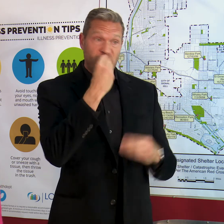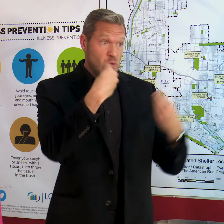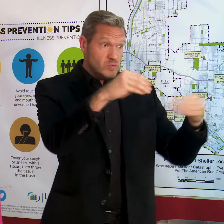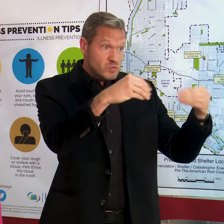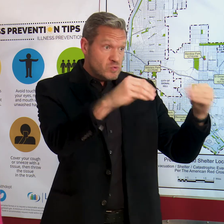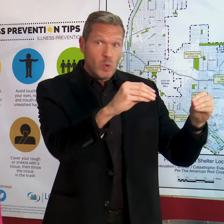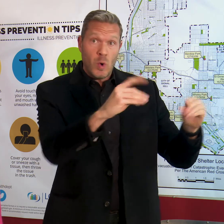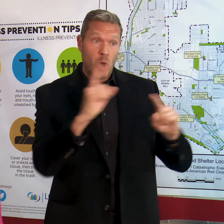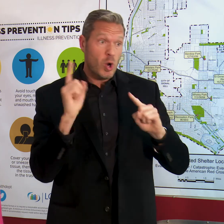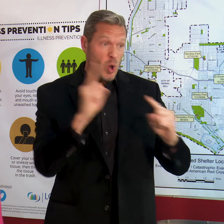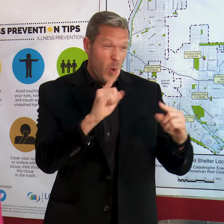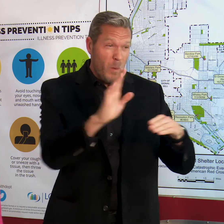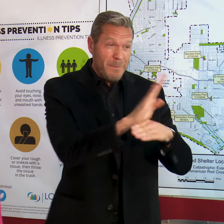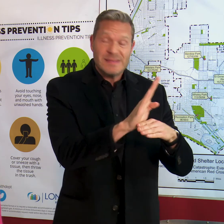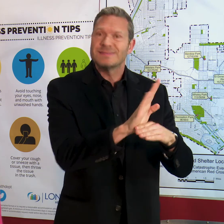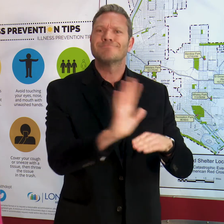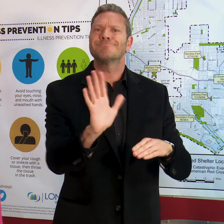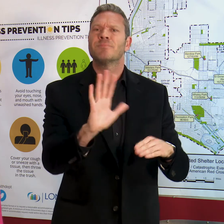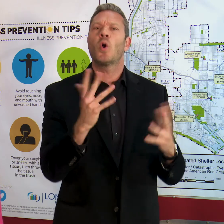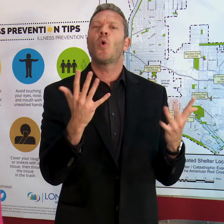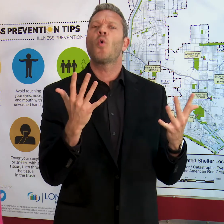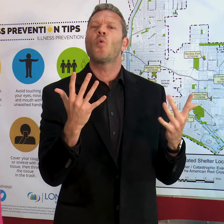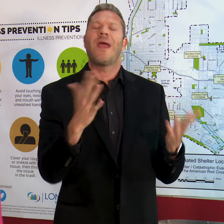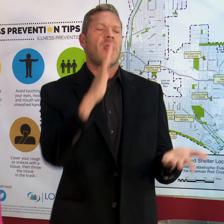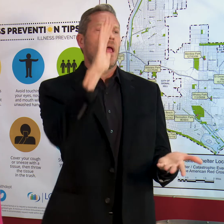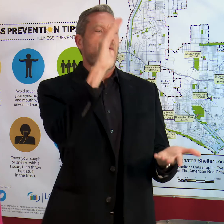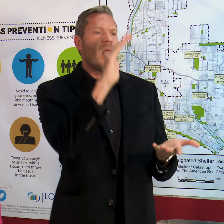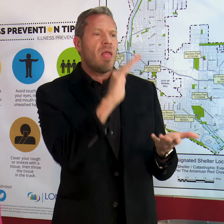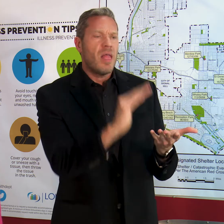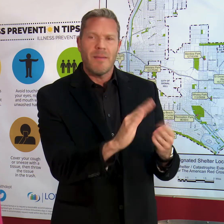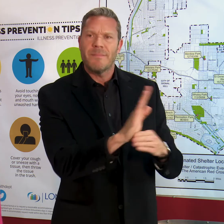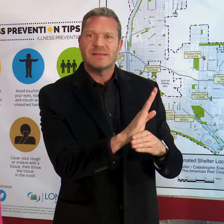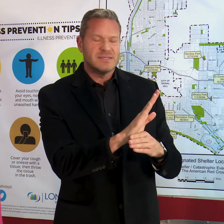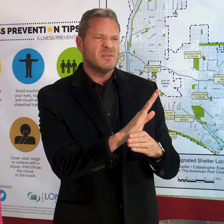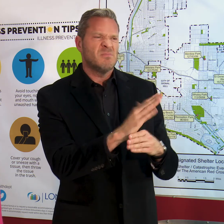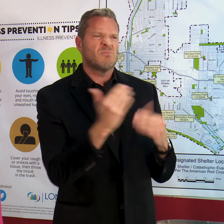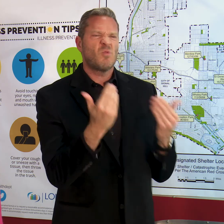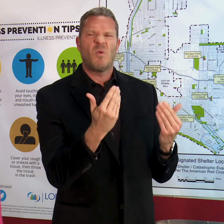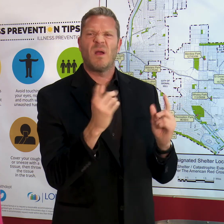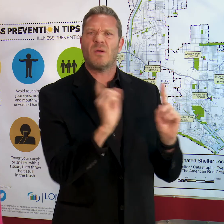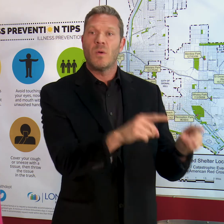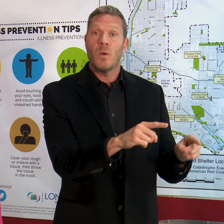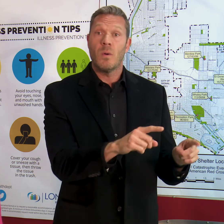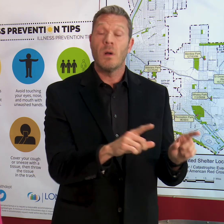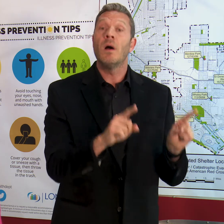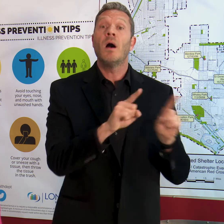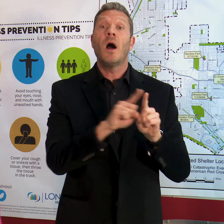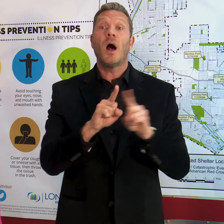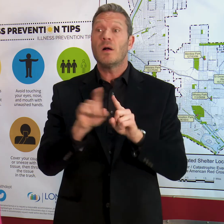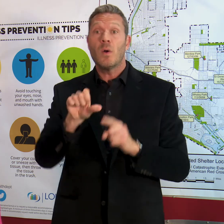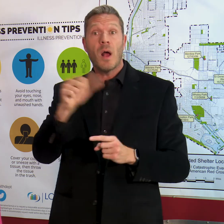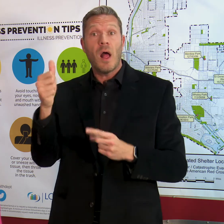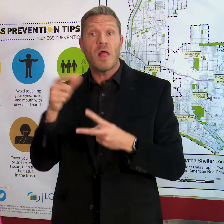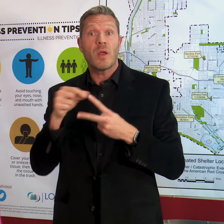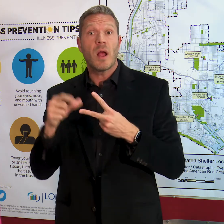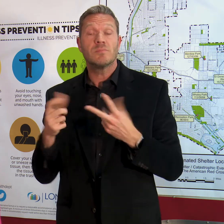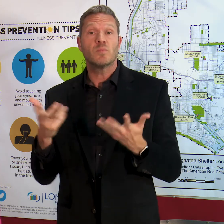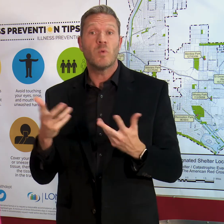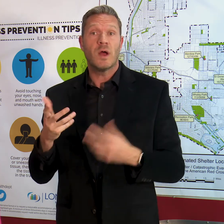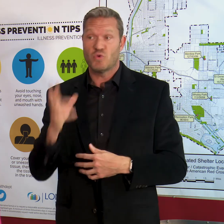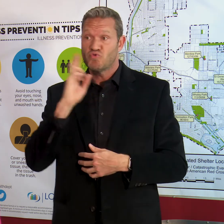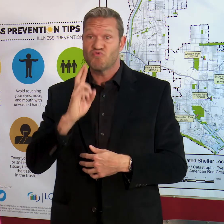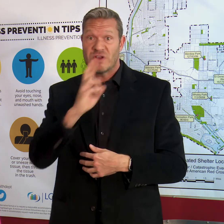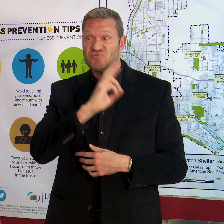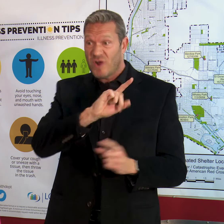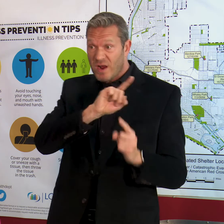their most crowded. Another option would be instead of going to visit a restaurant during a busy time, you might have